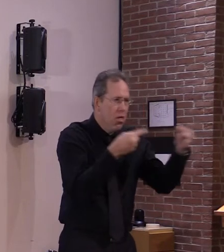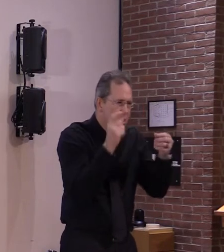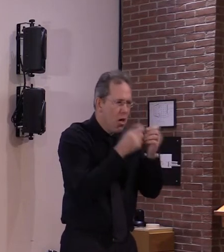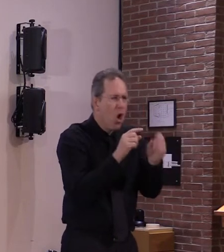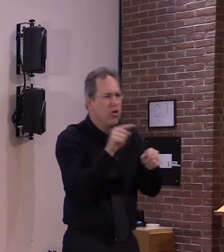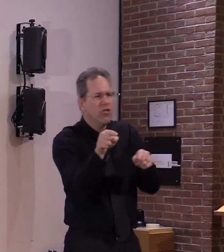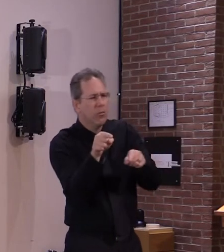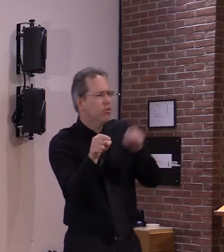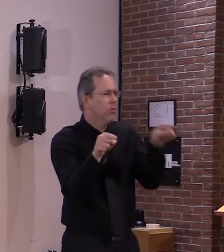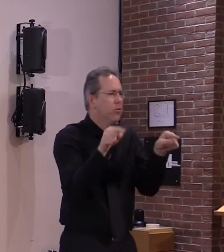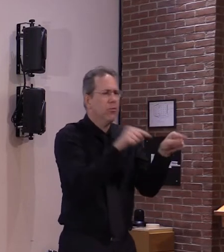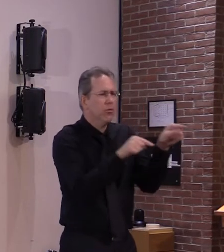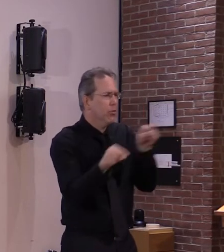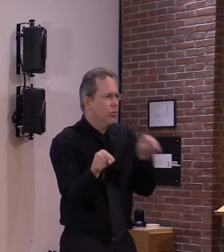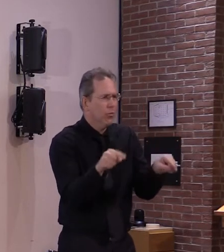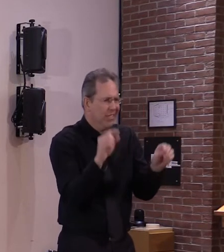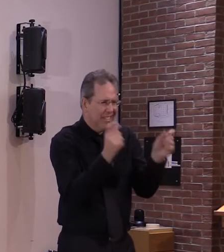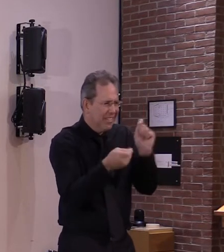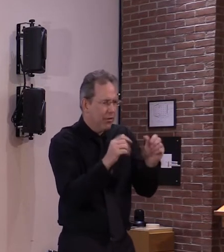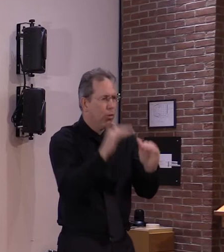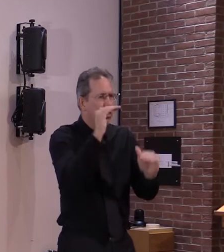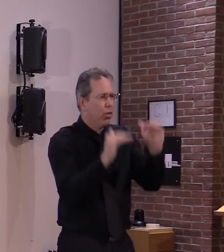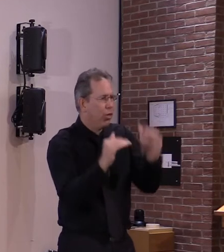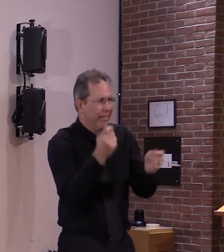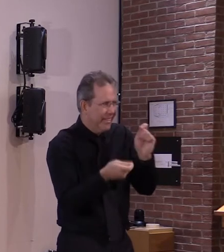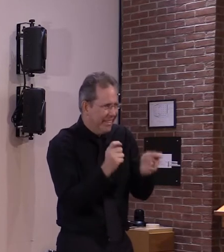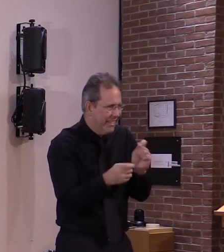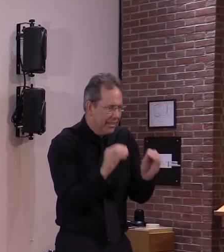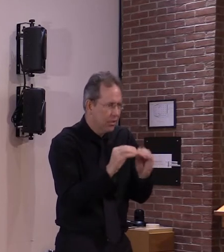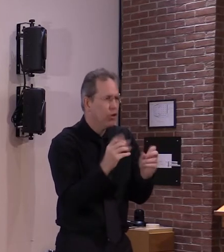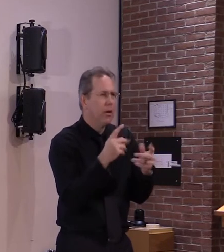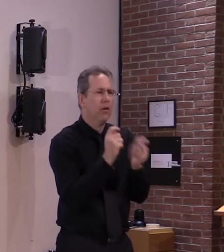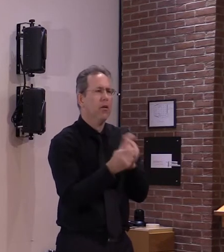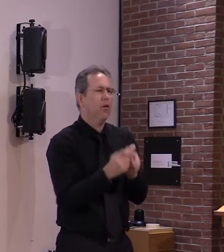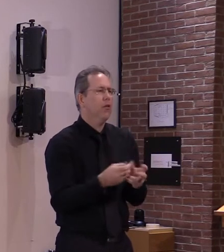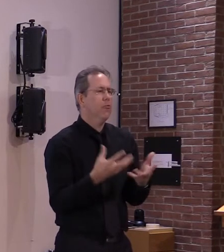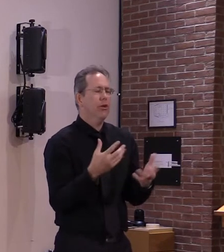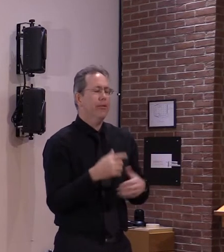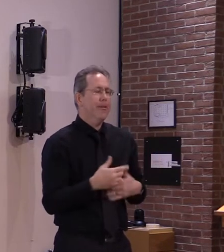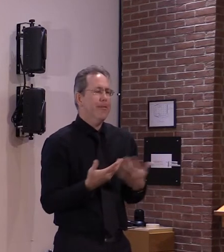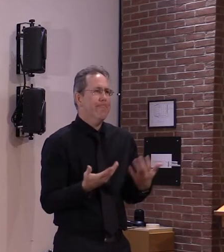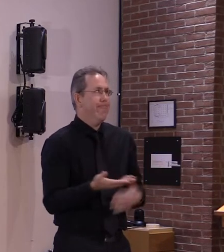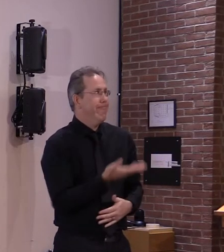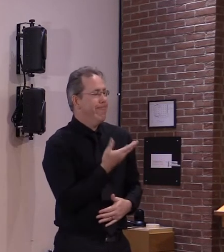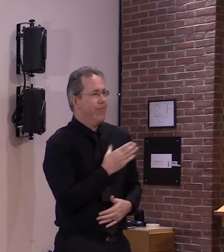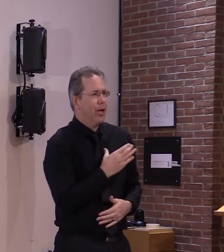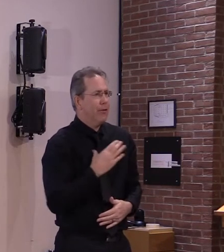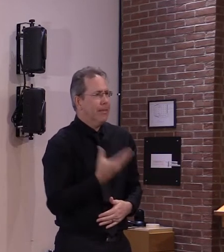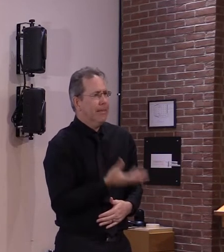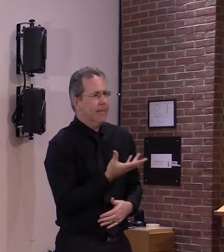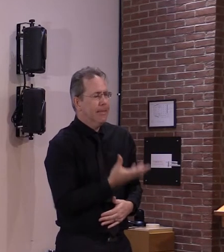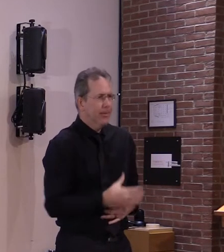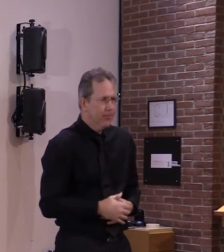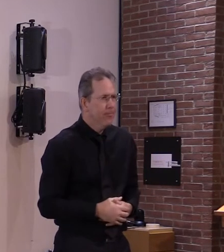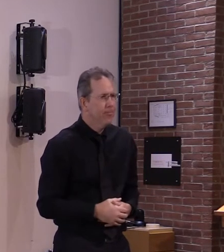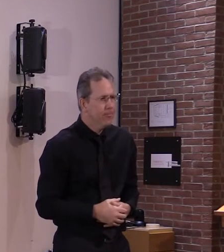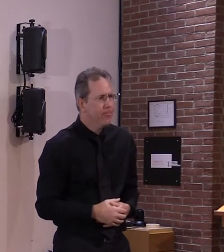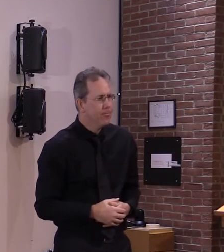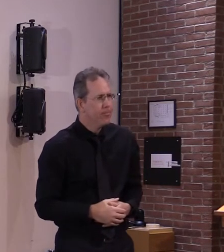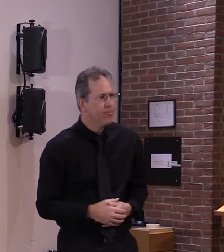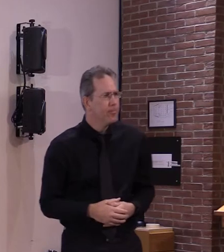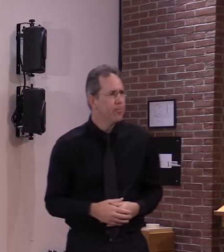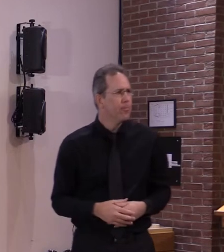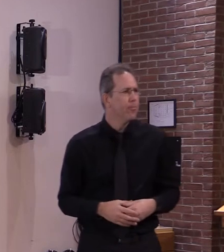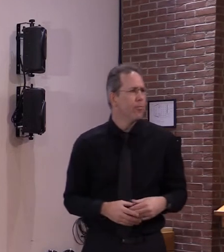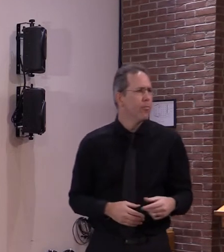hard to keep up at this point yeah there's some course trading between the direct payment and the it